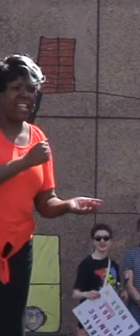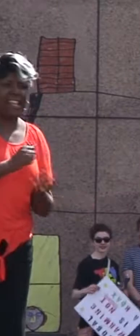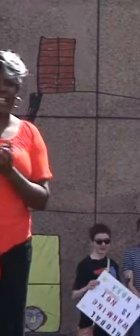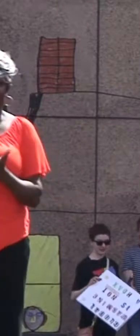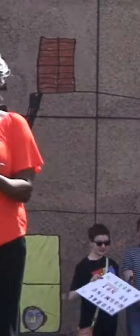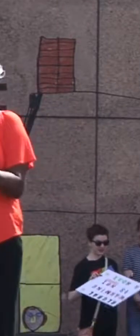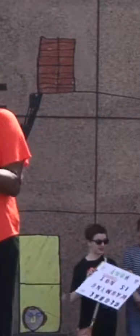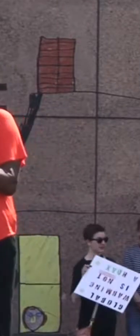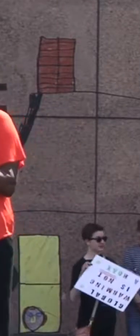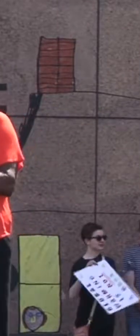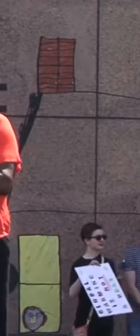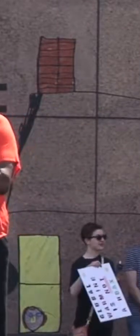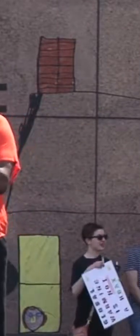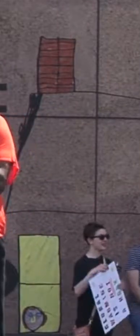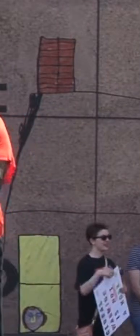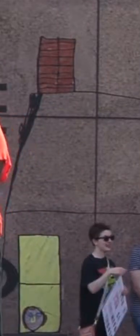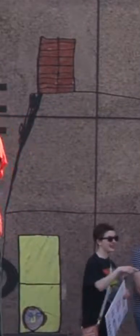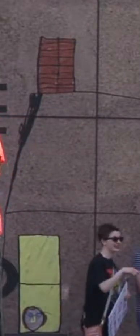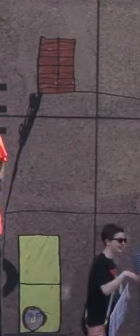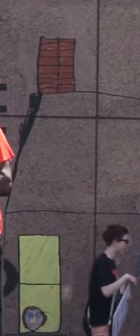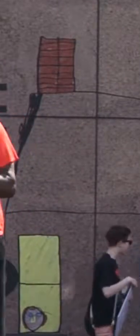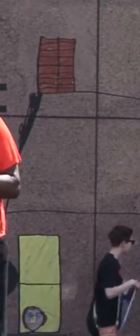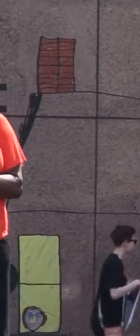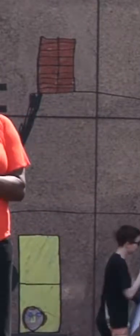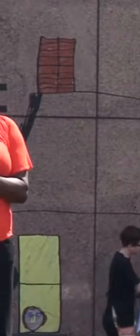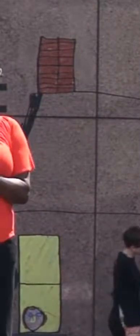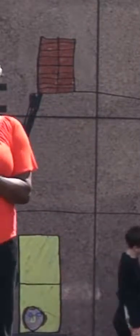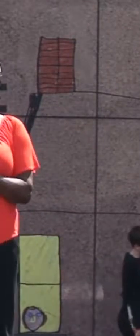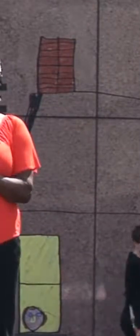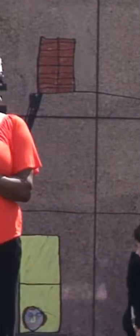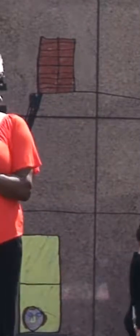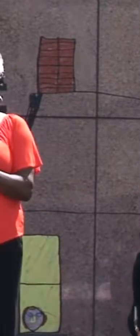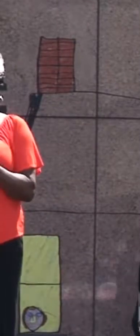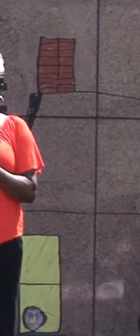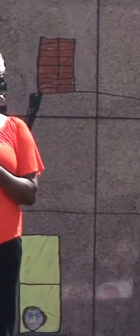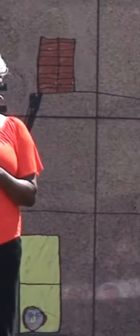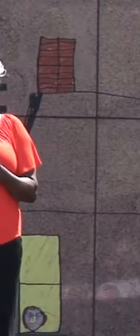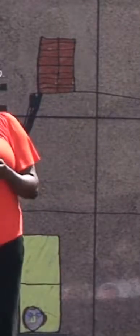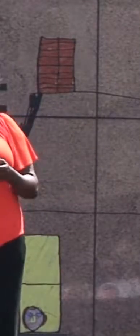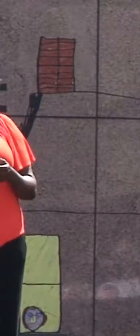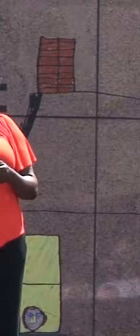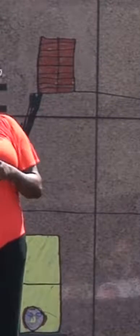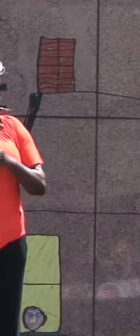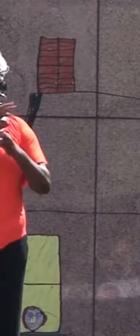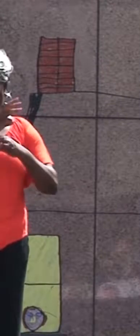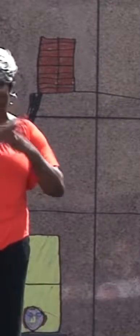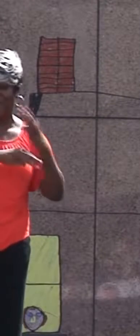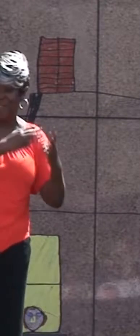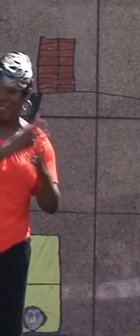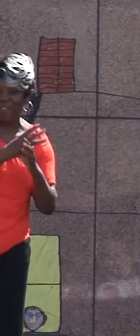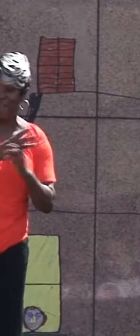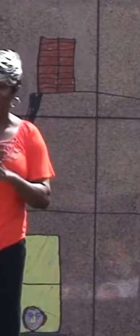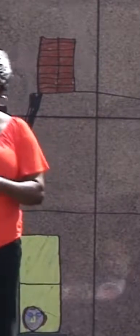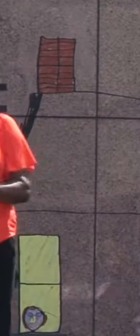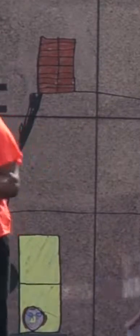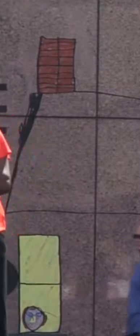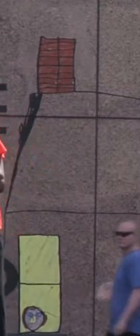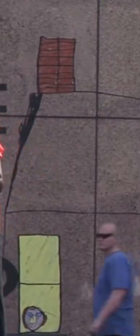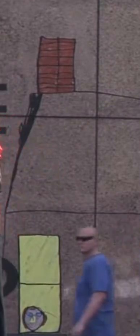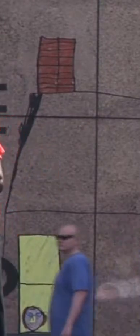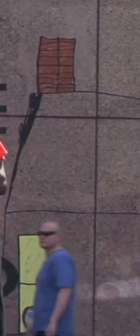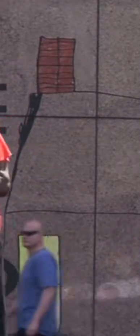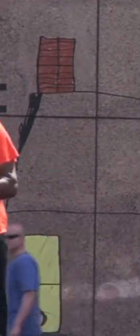Only two things are infinite. The universe and human stupidity, and I'm not sure about the former. That's an Einstein quote.